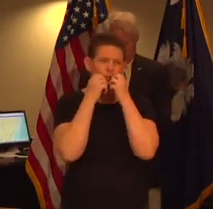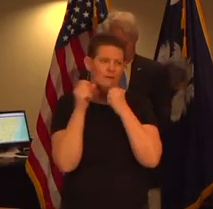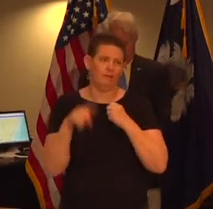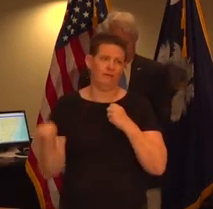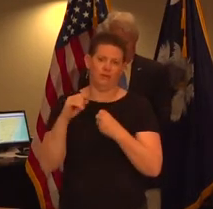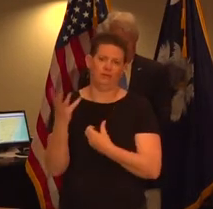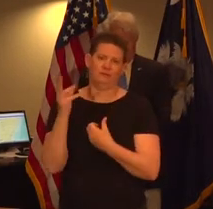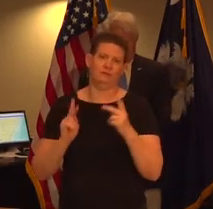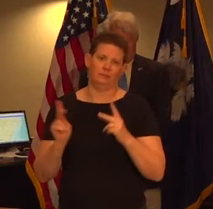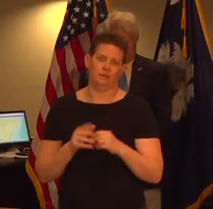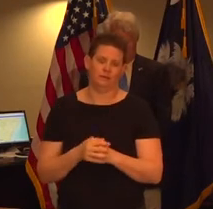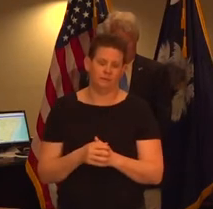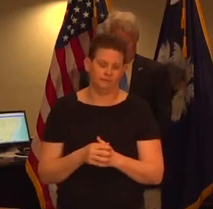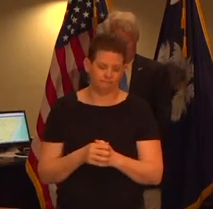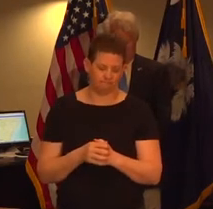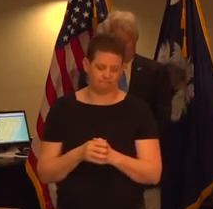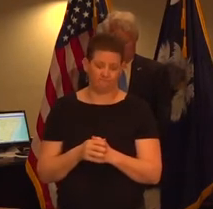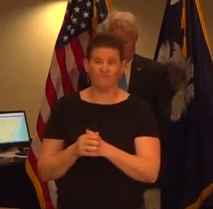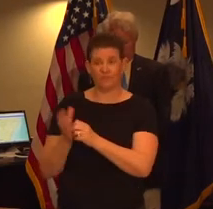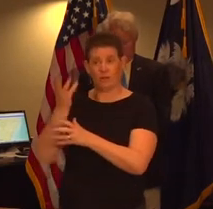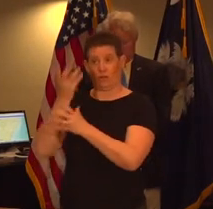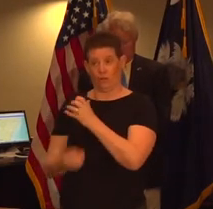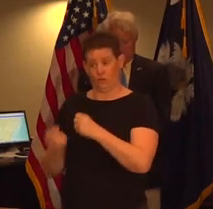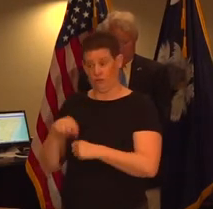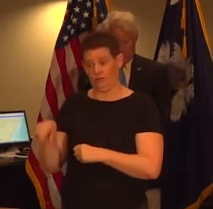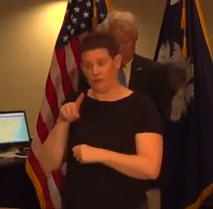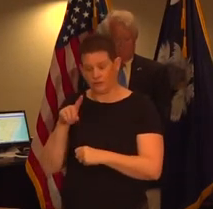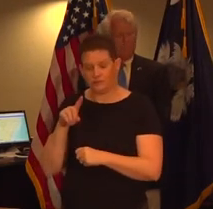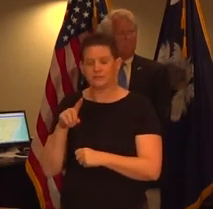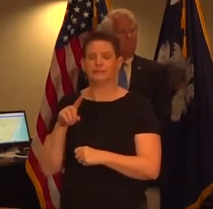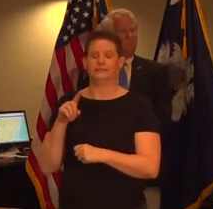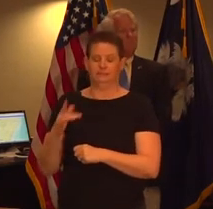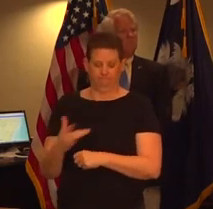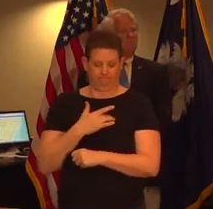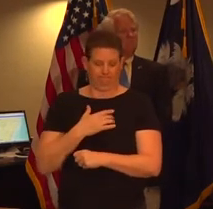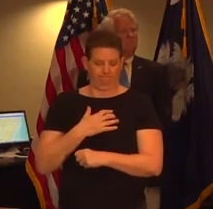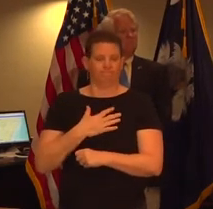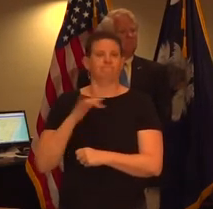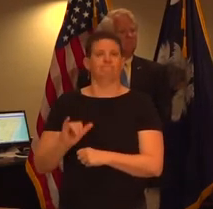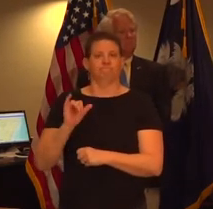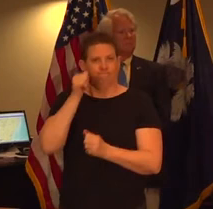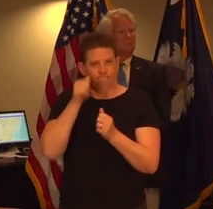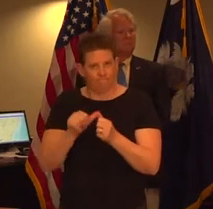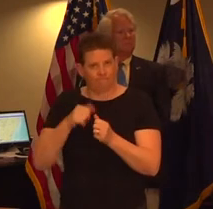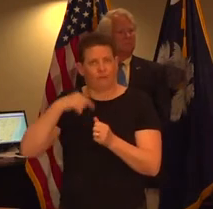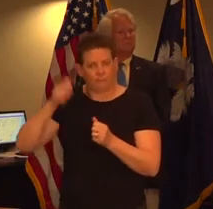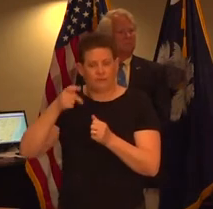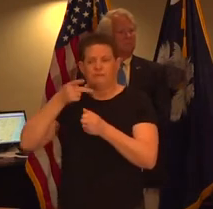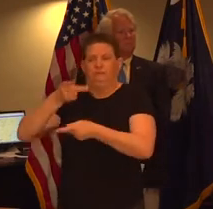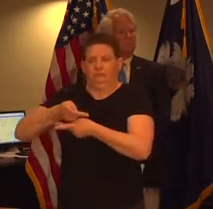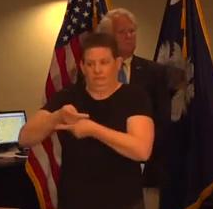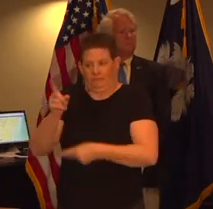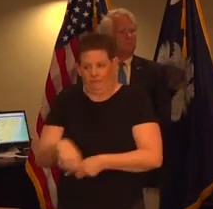patients this loss of these fellow south carolinians is a reminder of the importance of taking precautions to protect